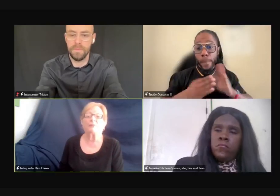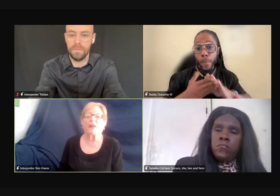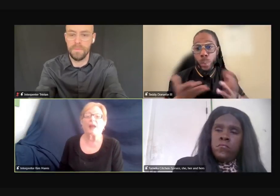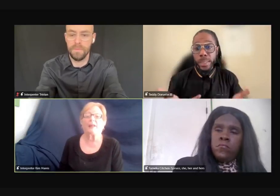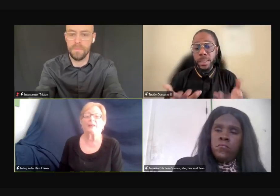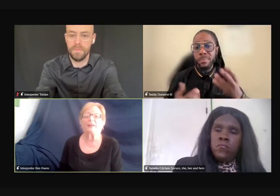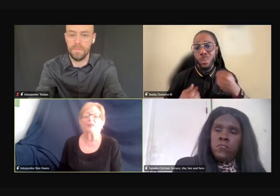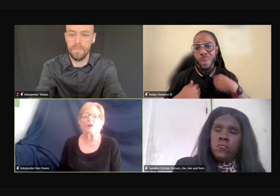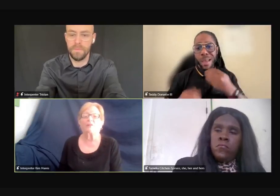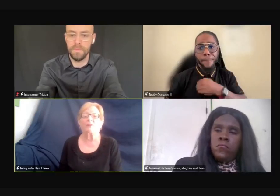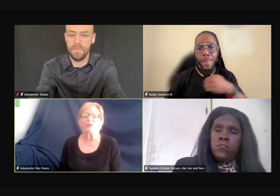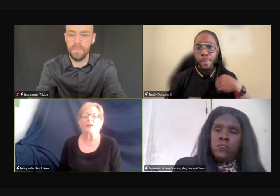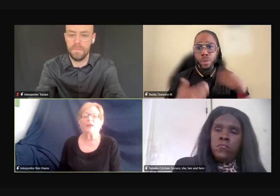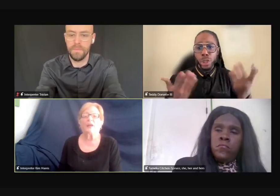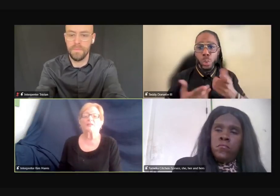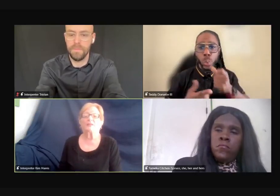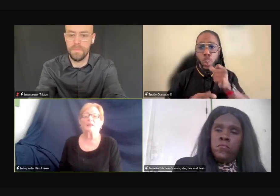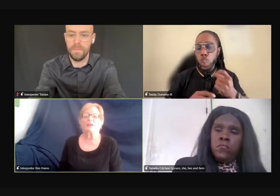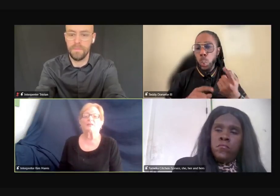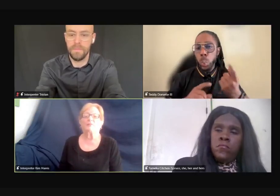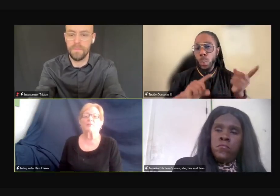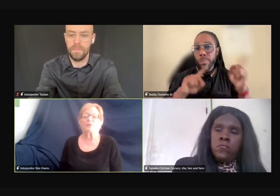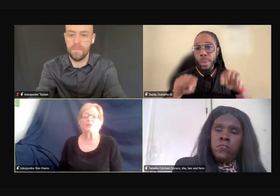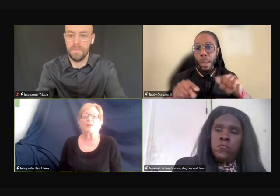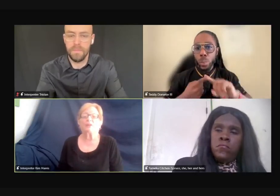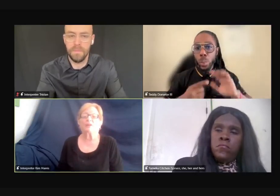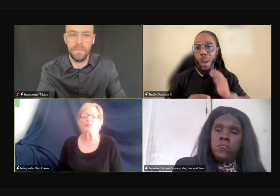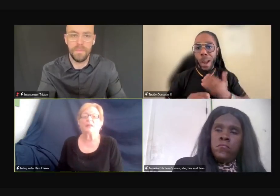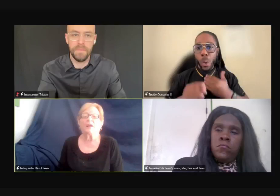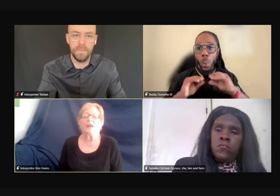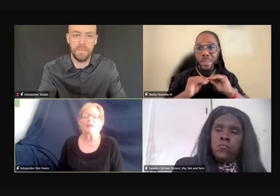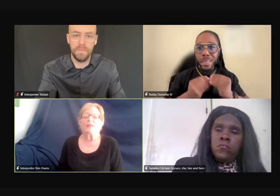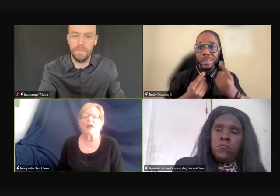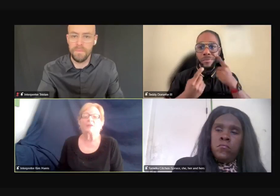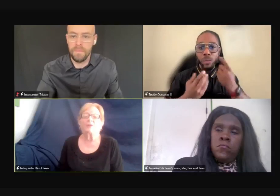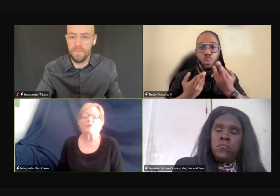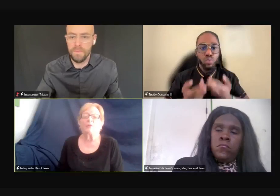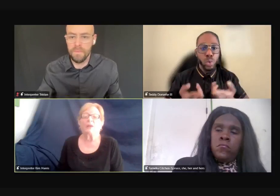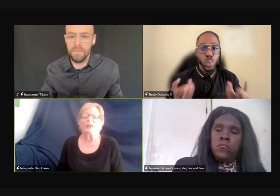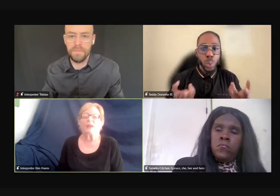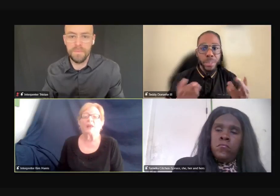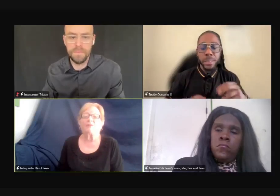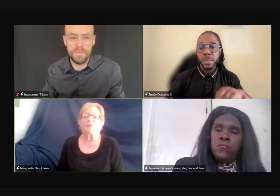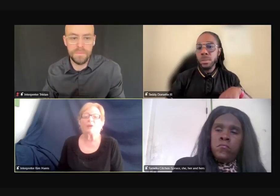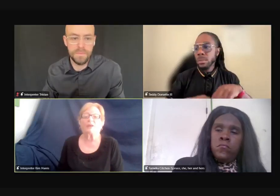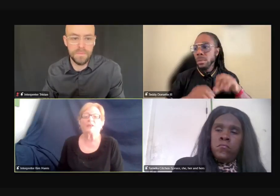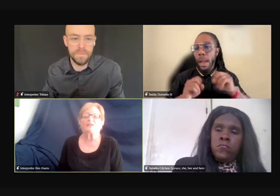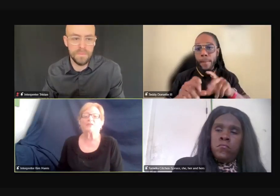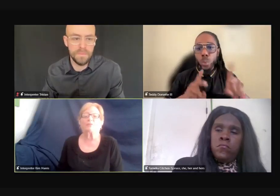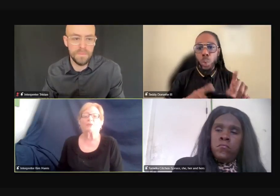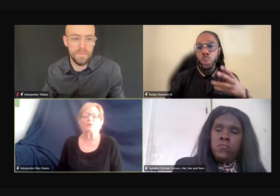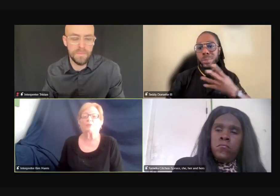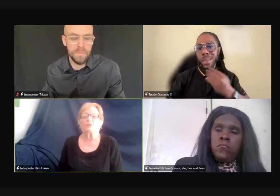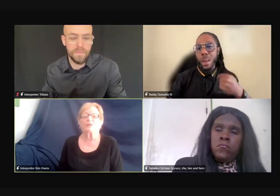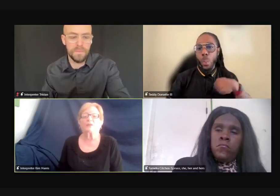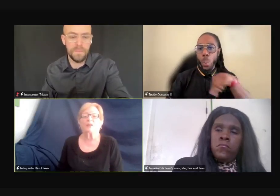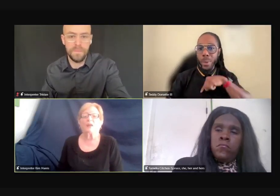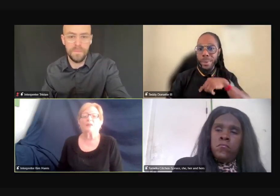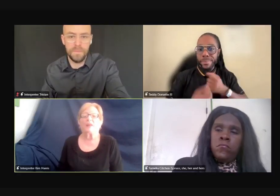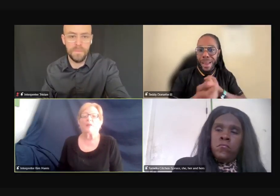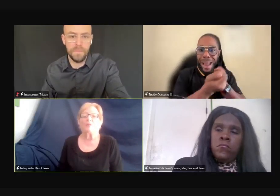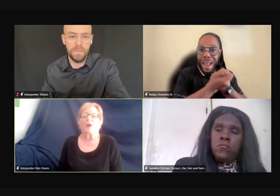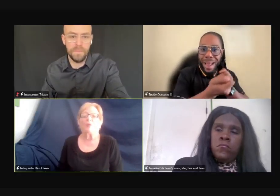deaf and blind and hard of hearing members here in the city that we can can have an organization resources